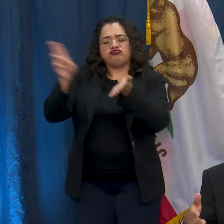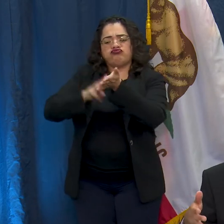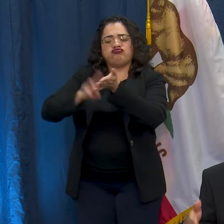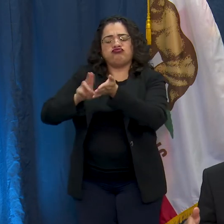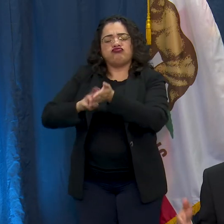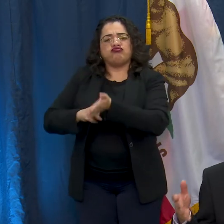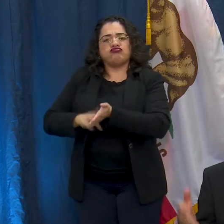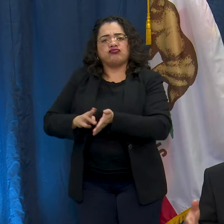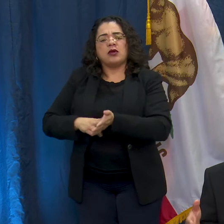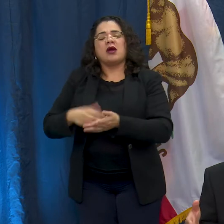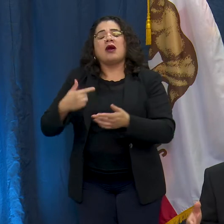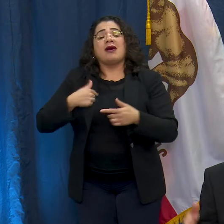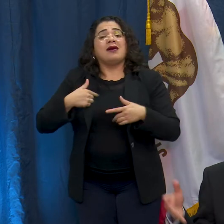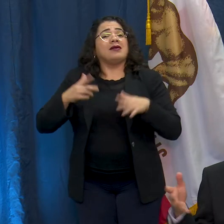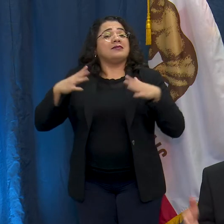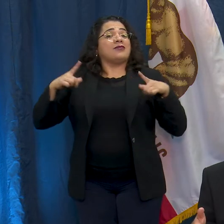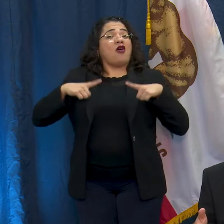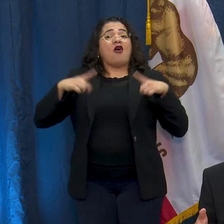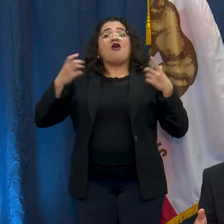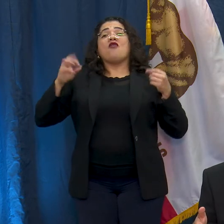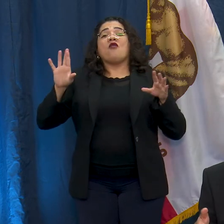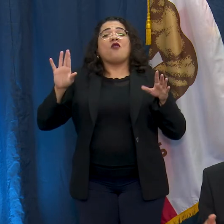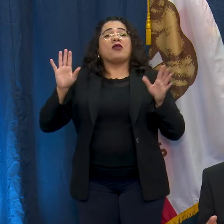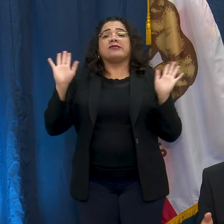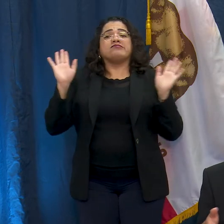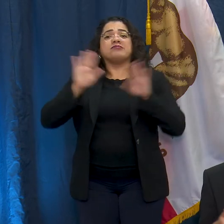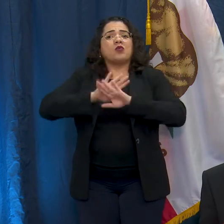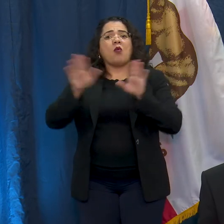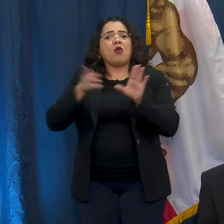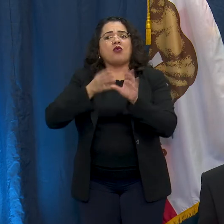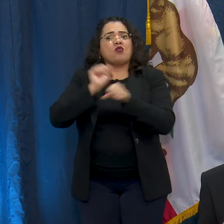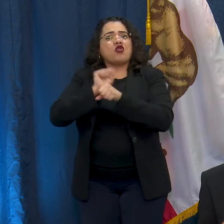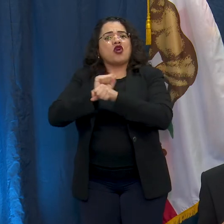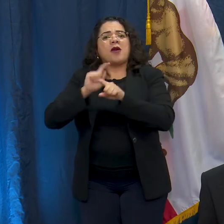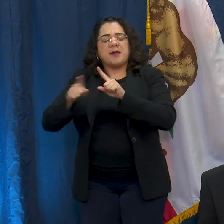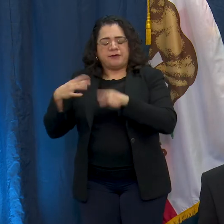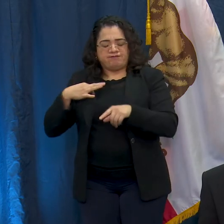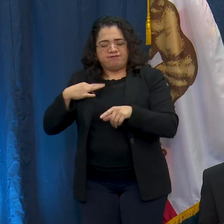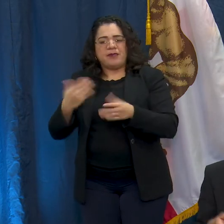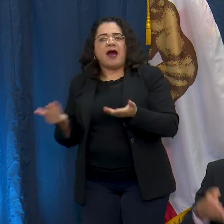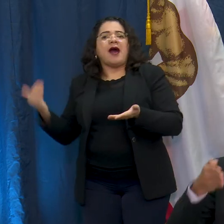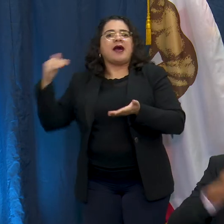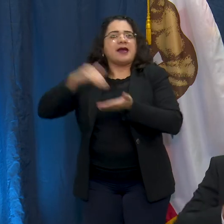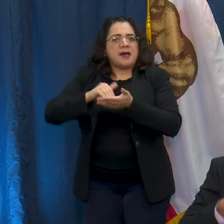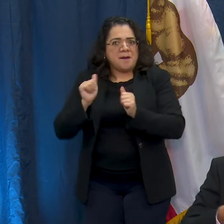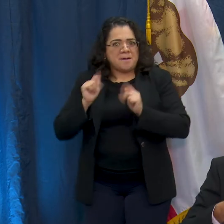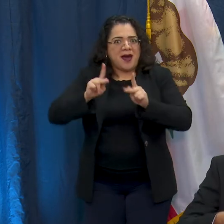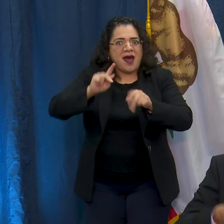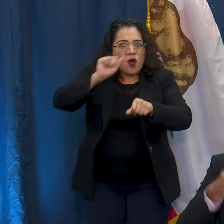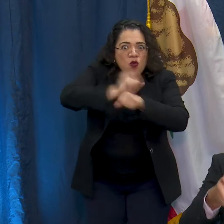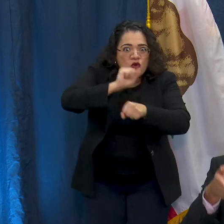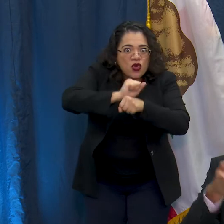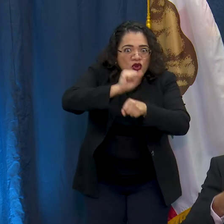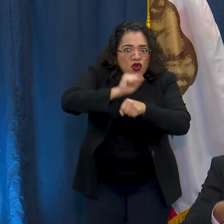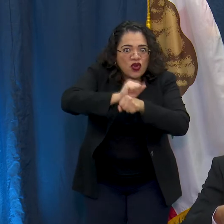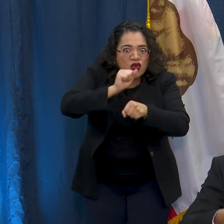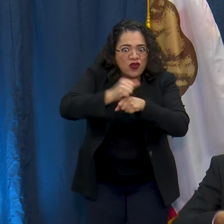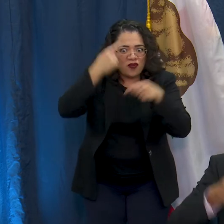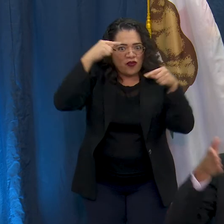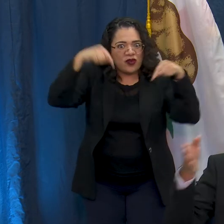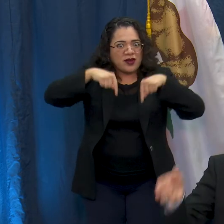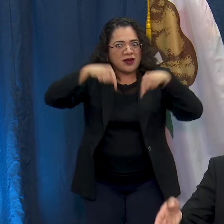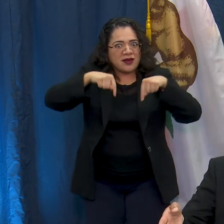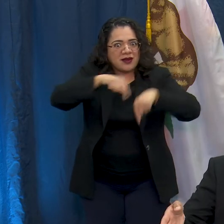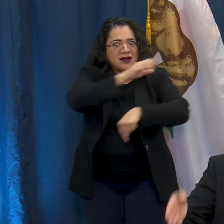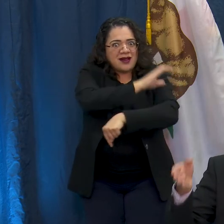back to work because they believe that they want to help our community. So I want to thank the Long Beach Medical Reserve Corps that are right now as this is going on